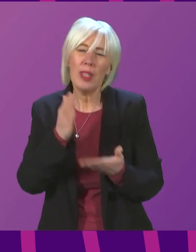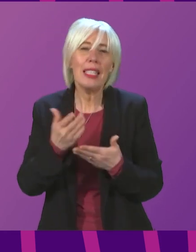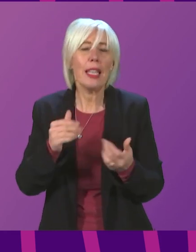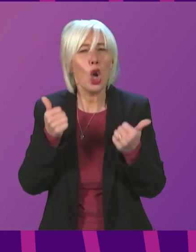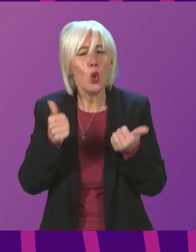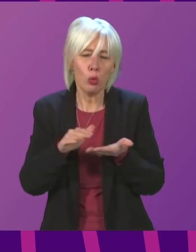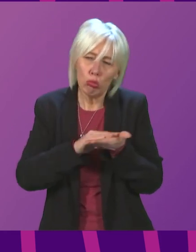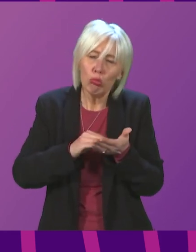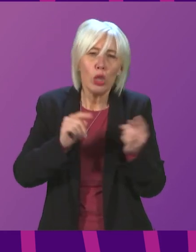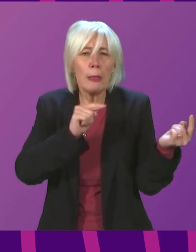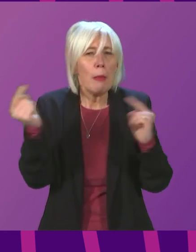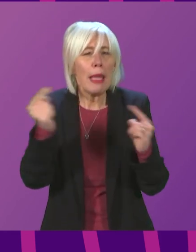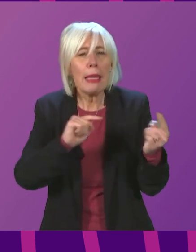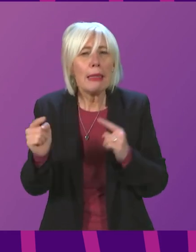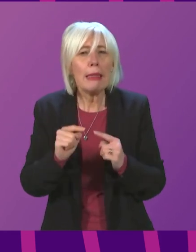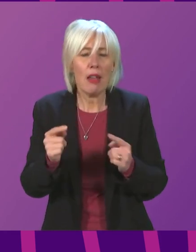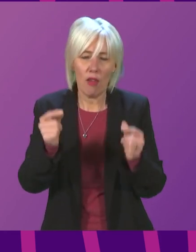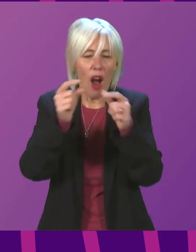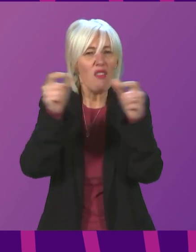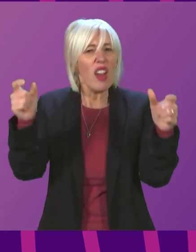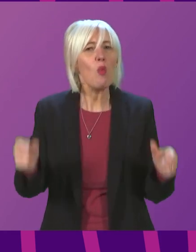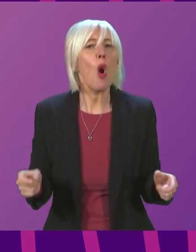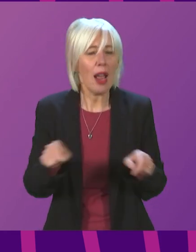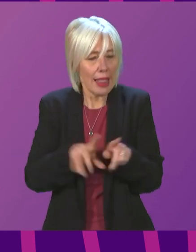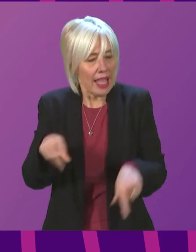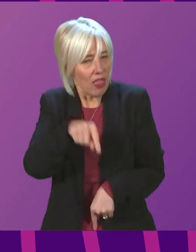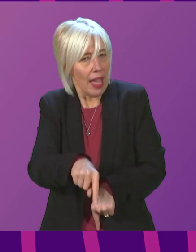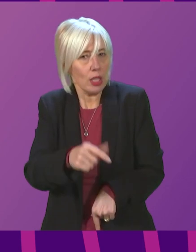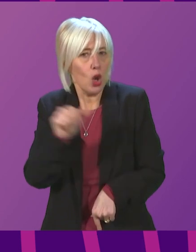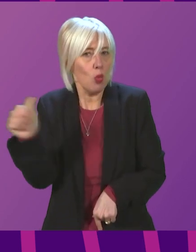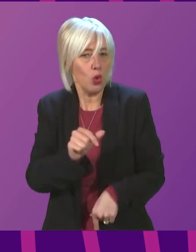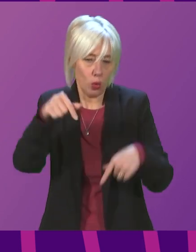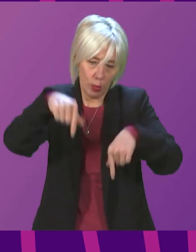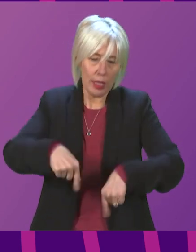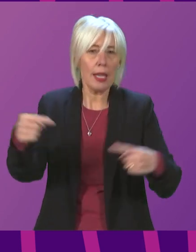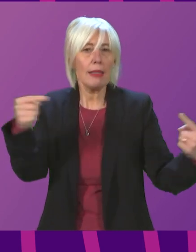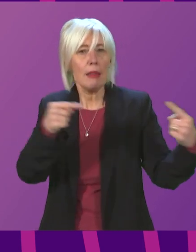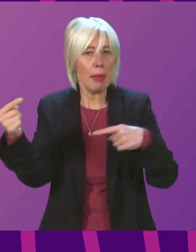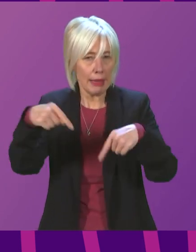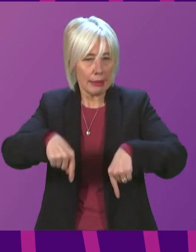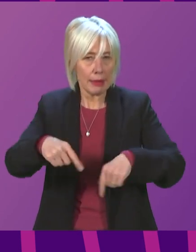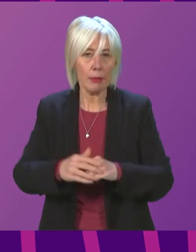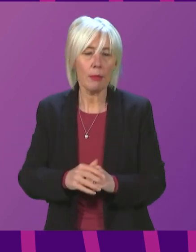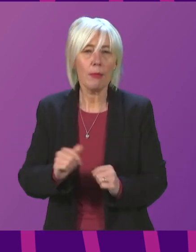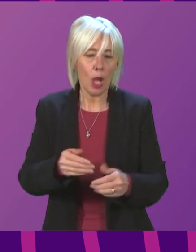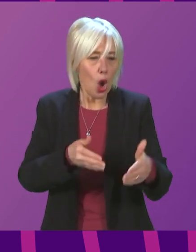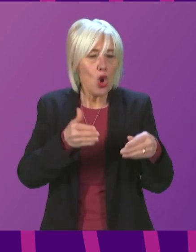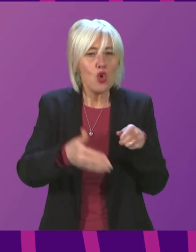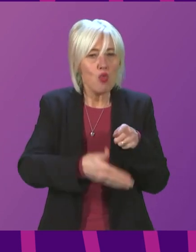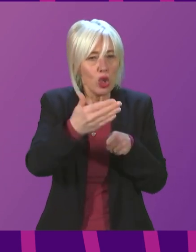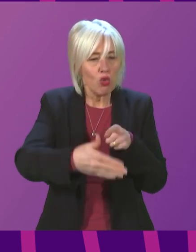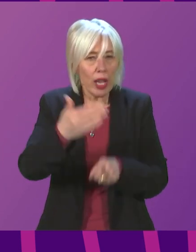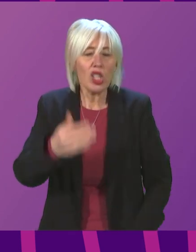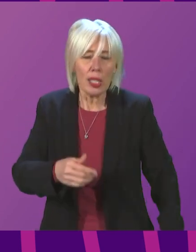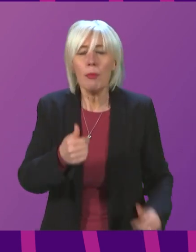on detailed proposals for a framework like this to come to this Parliament? Because restrictions, while well-intentioned, have had a